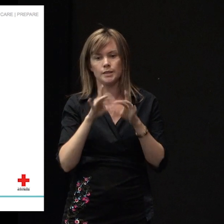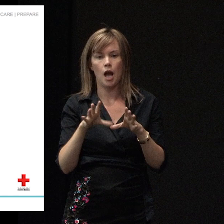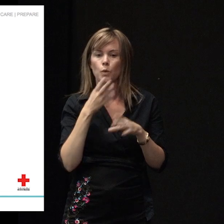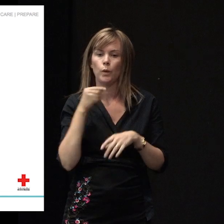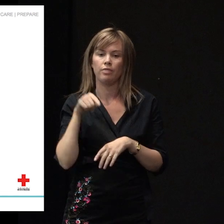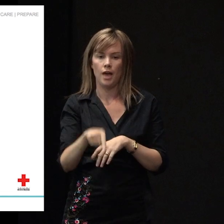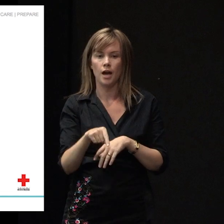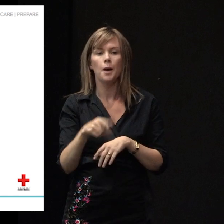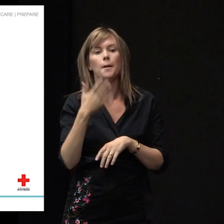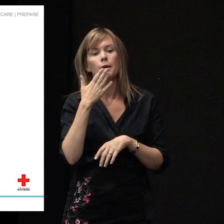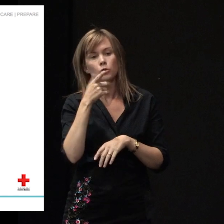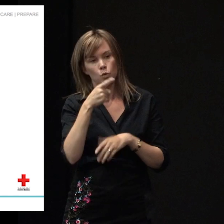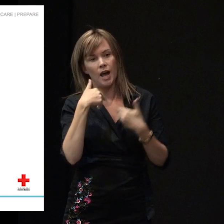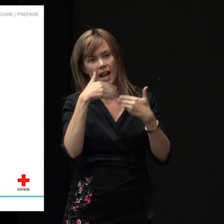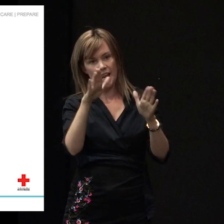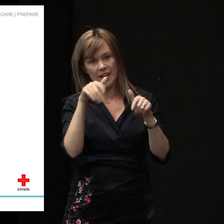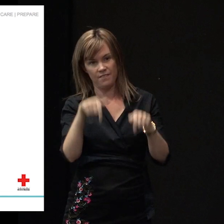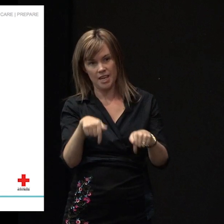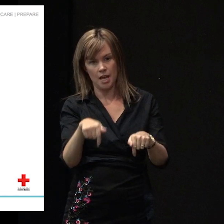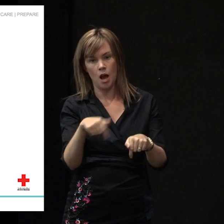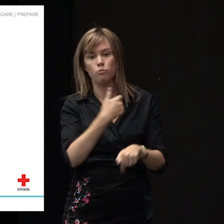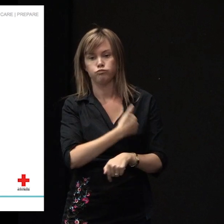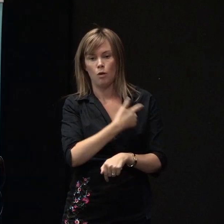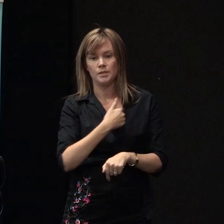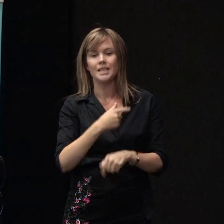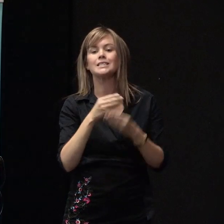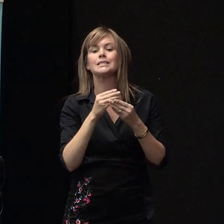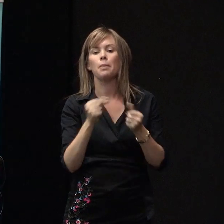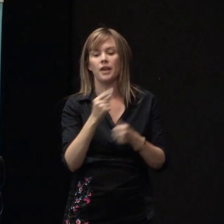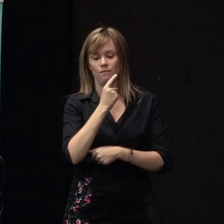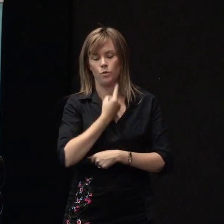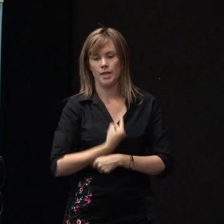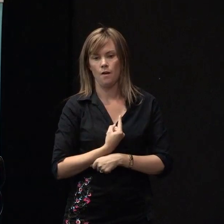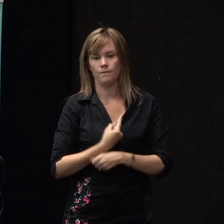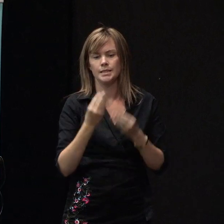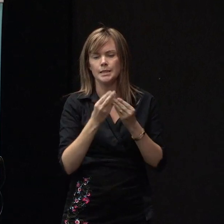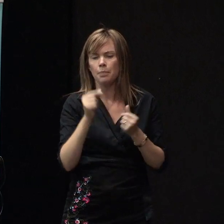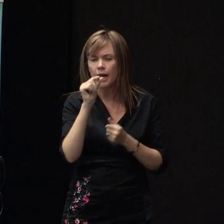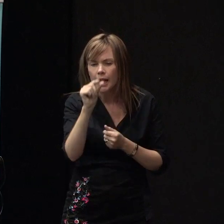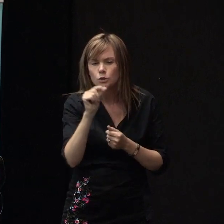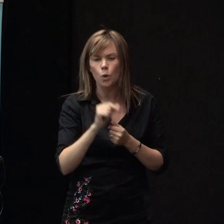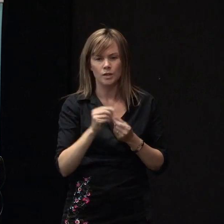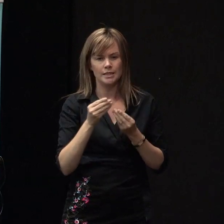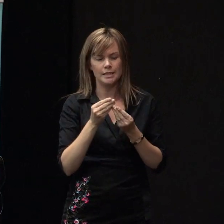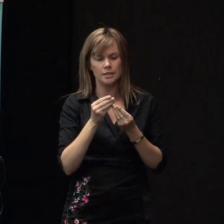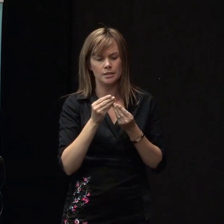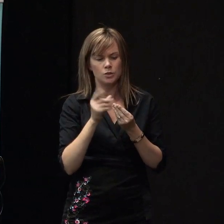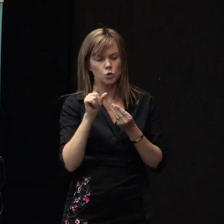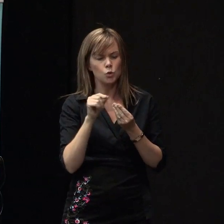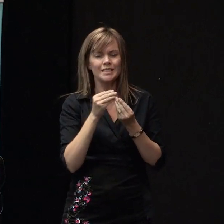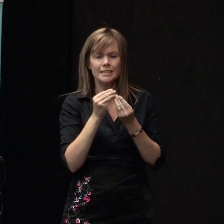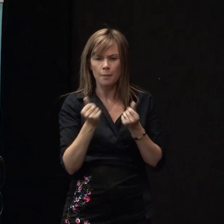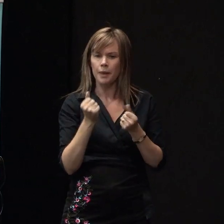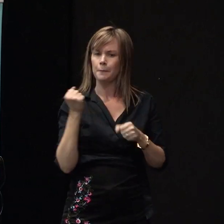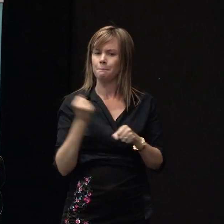here promising yourself something for you something little something that really does make